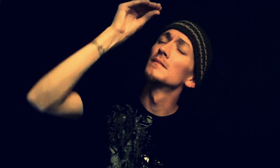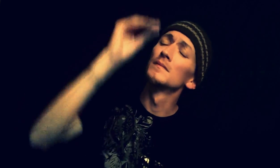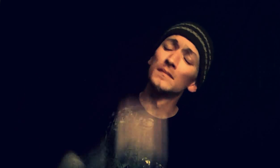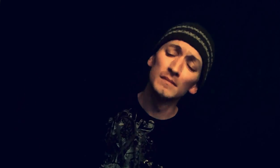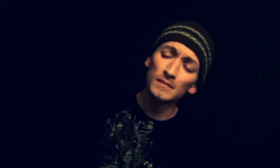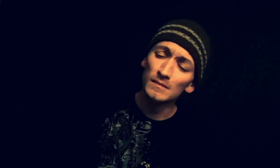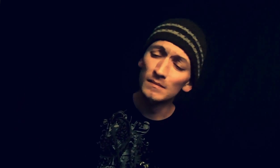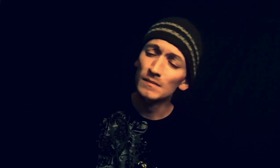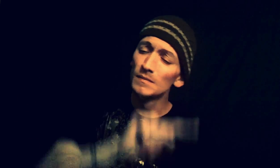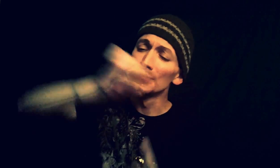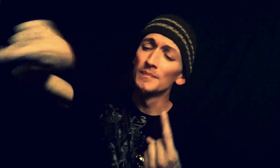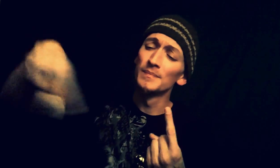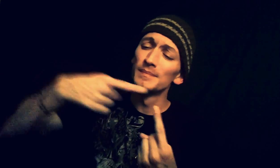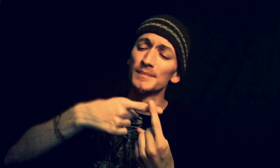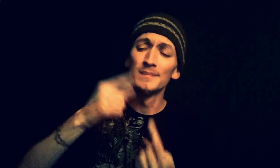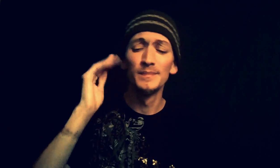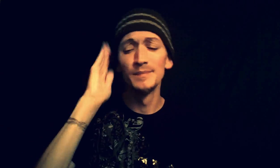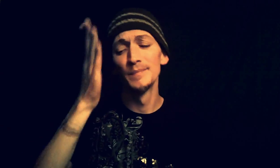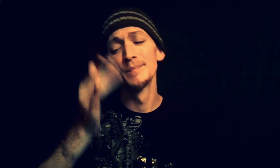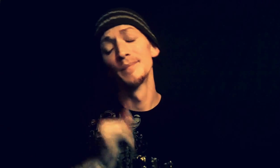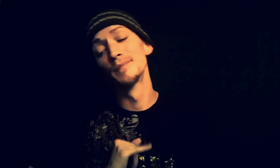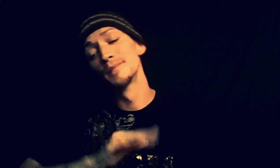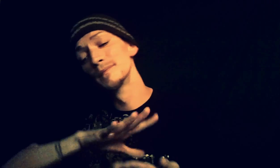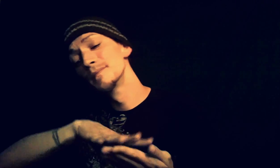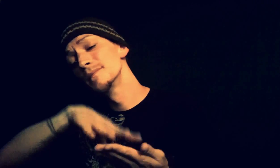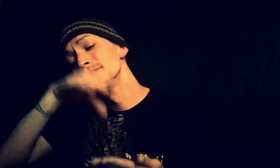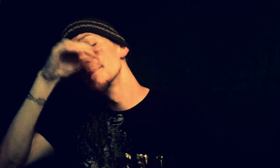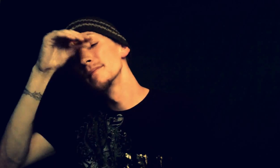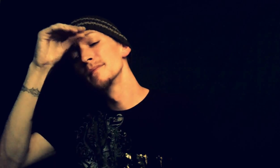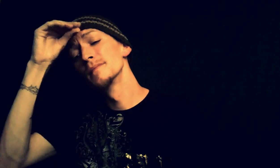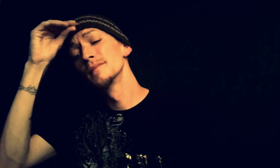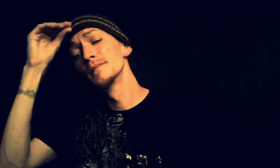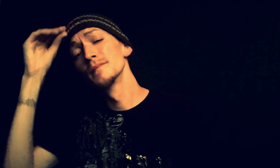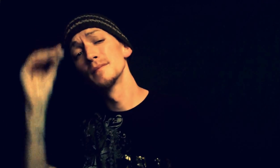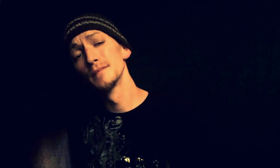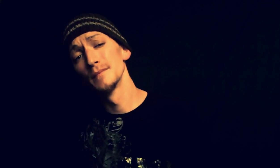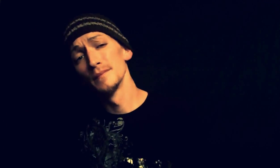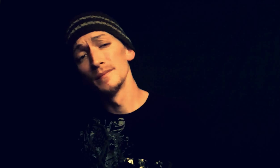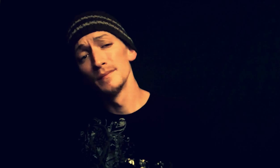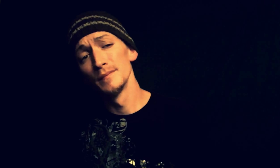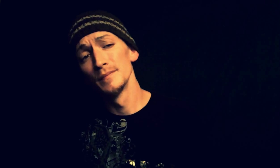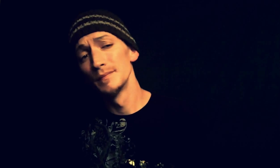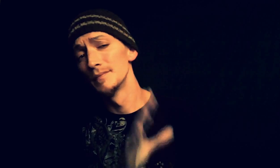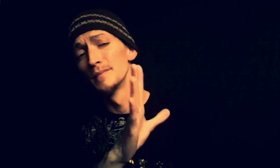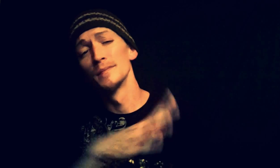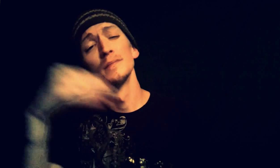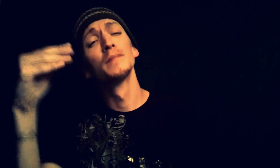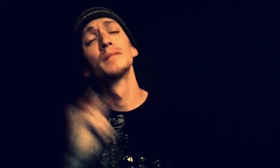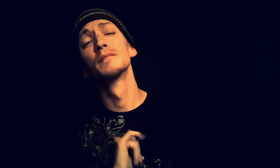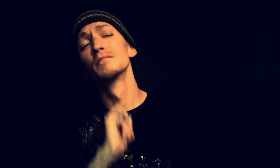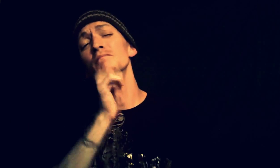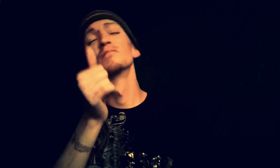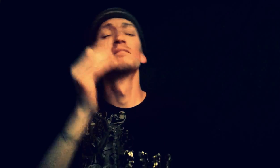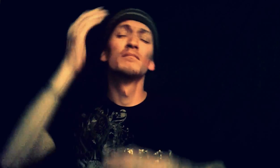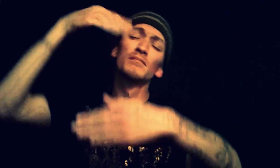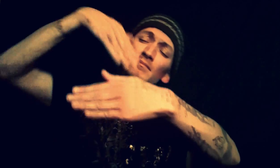When we're hiding now Guess I wasn't